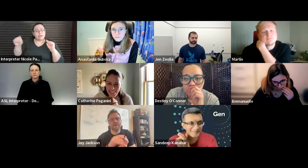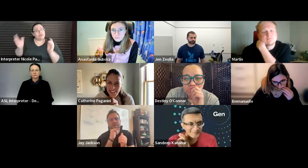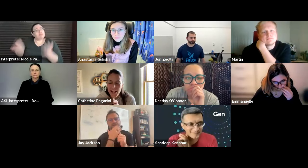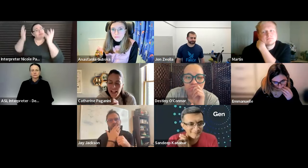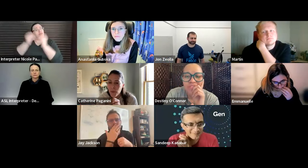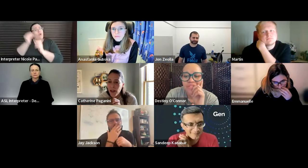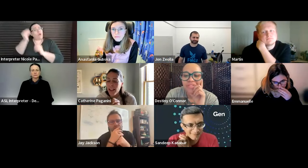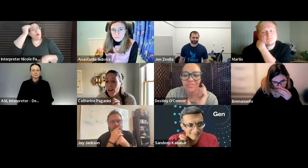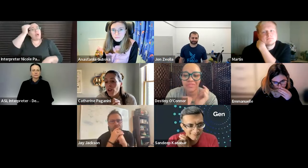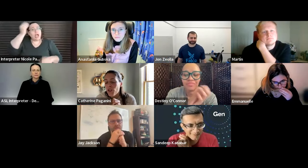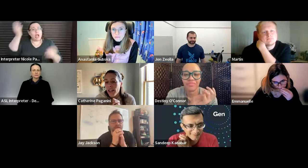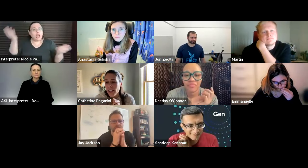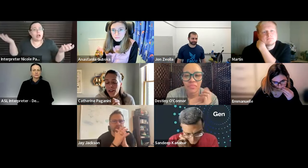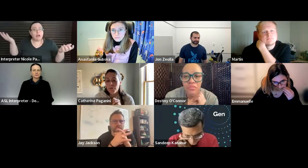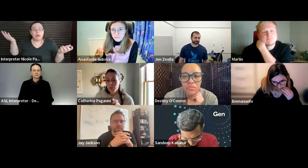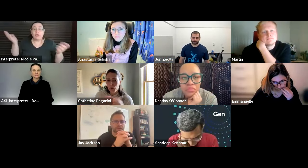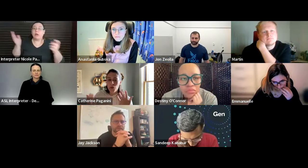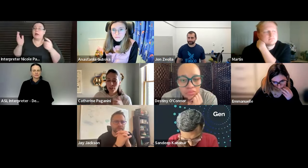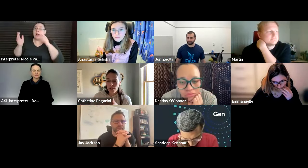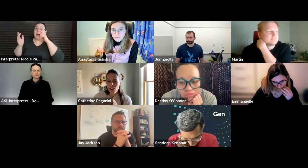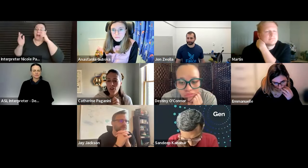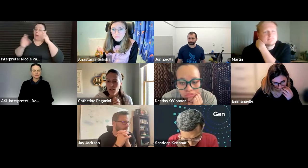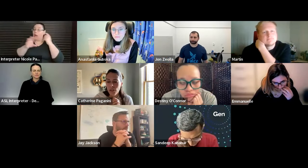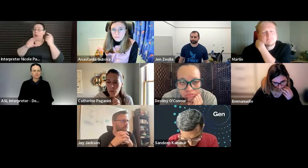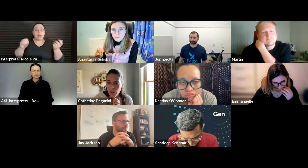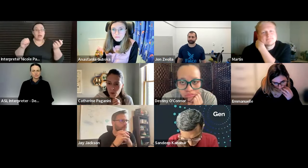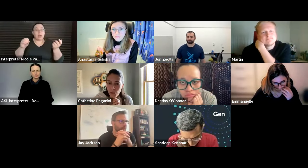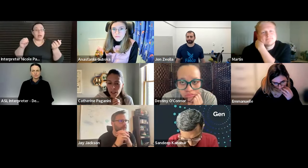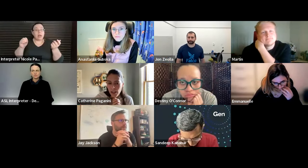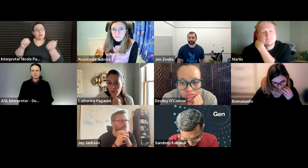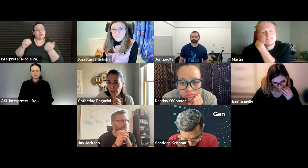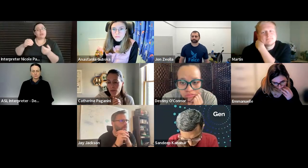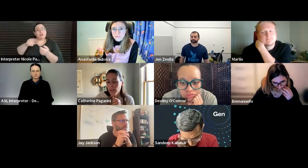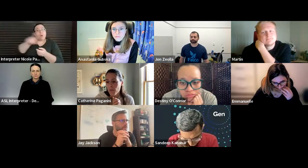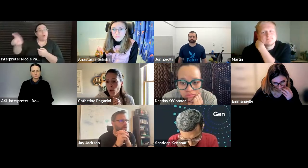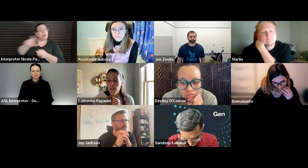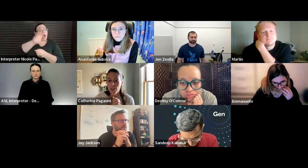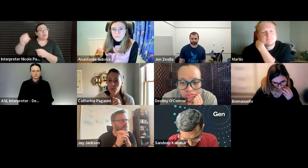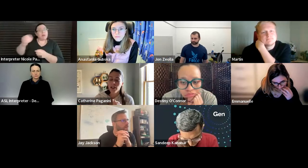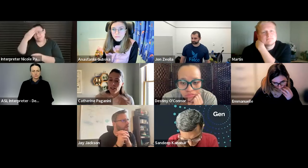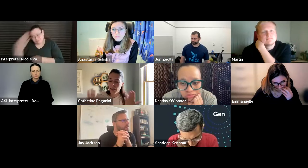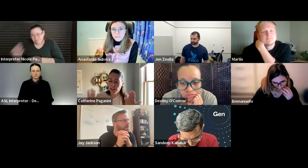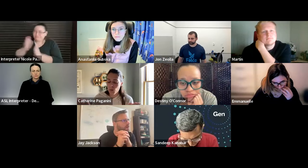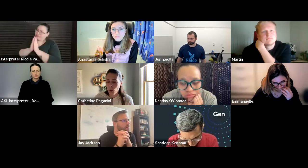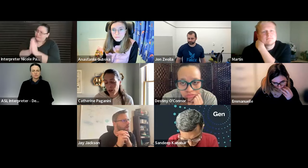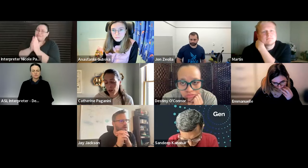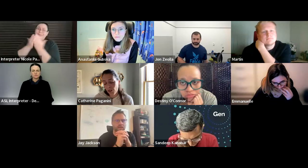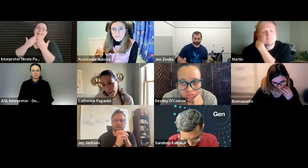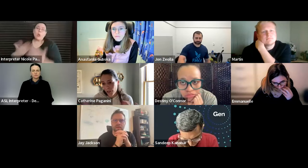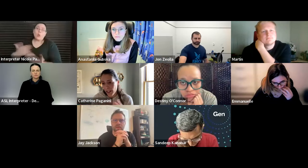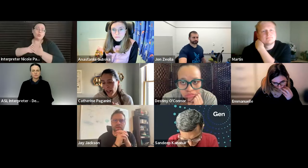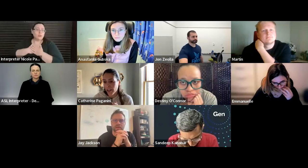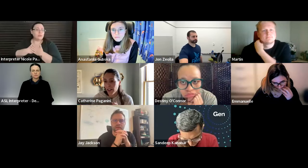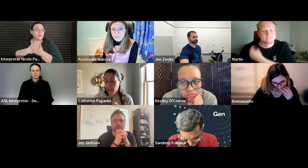about and then also like you know giving a shout out to companies who are making that investment it's more it's my it's a little it's more